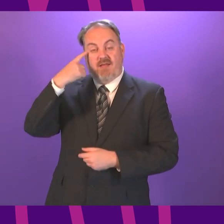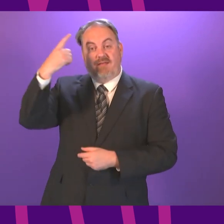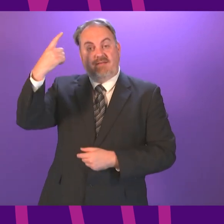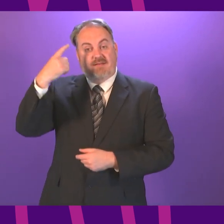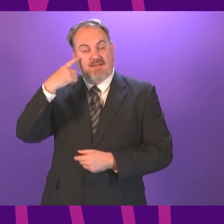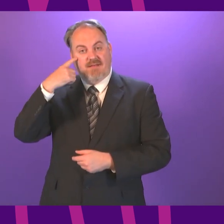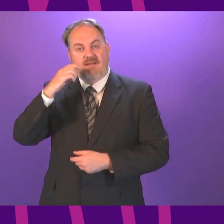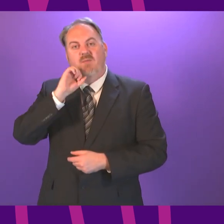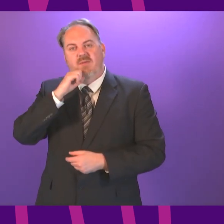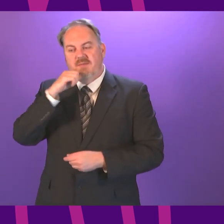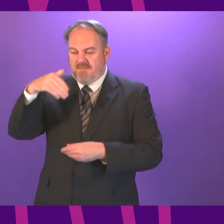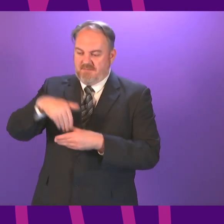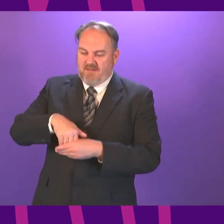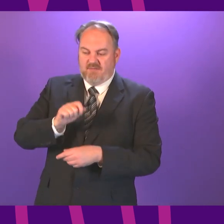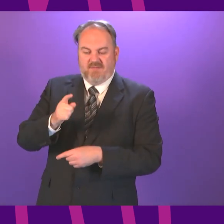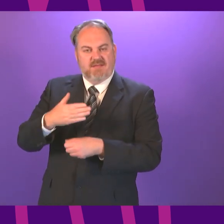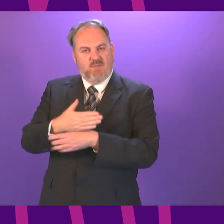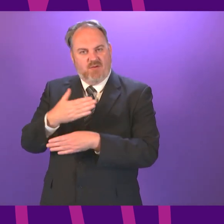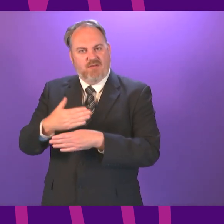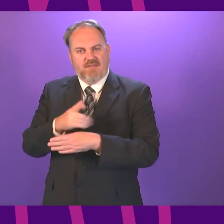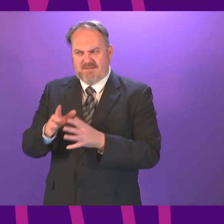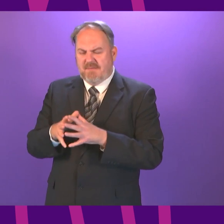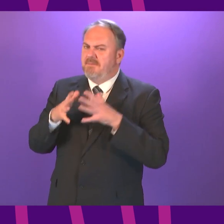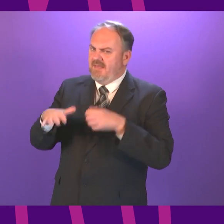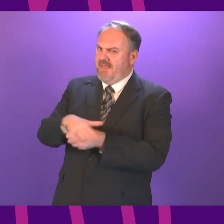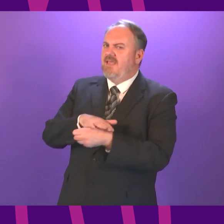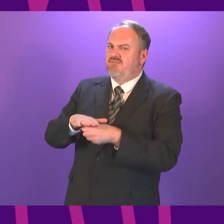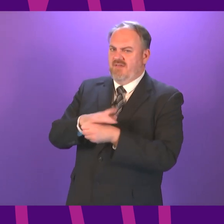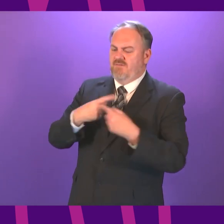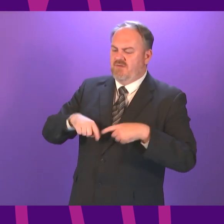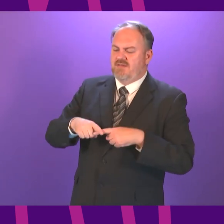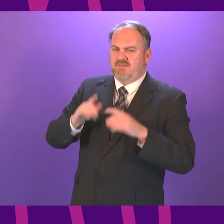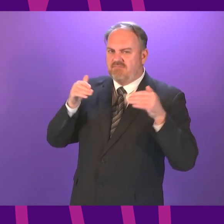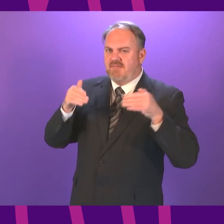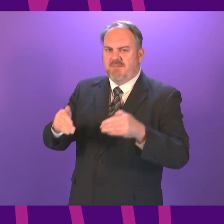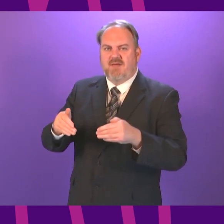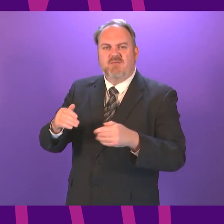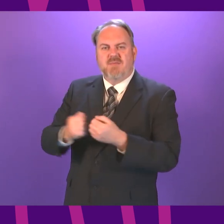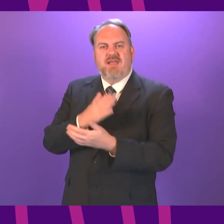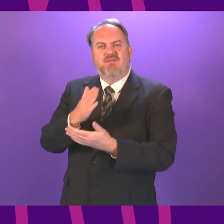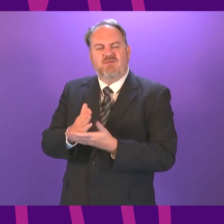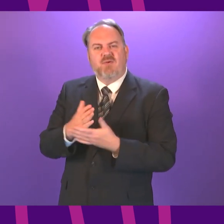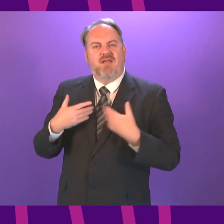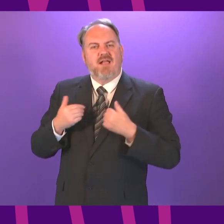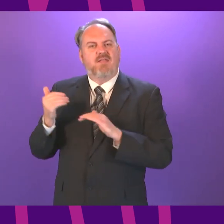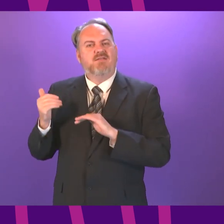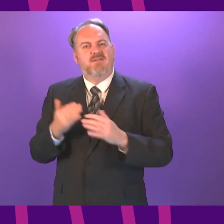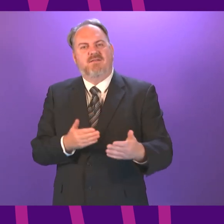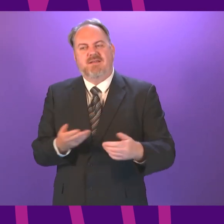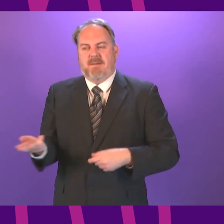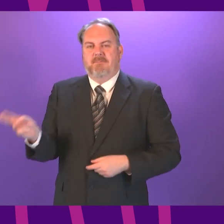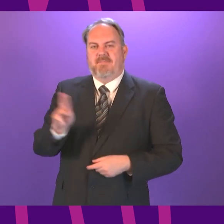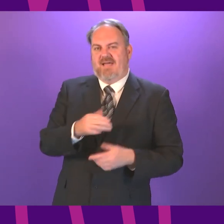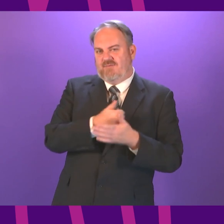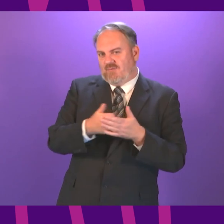of that work so this is a big job of work not just for this government but for governments across the world to get health services back on track and